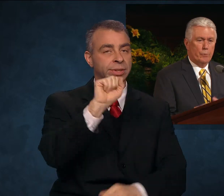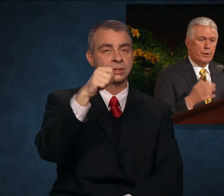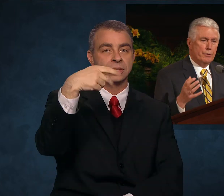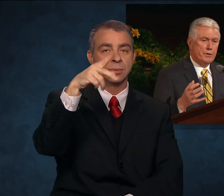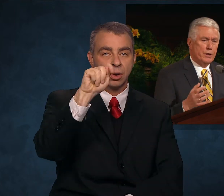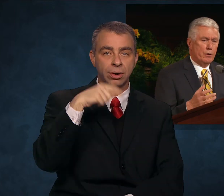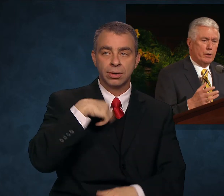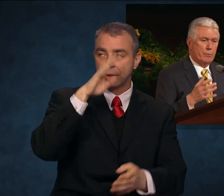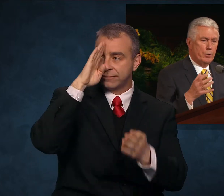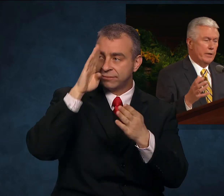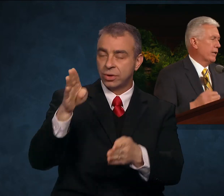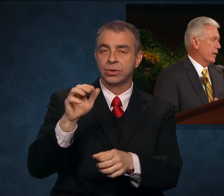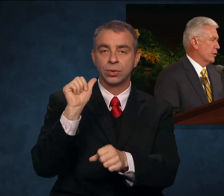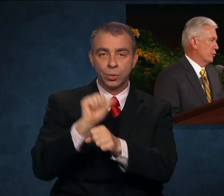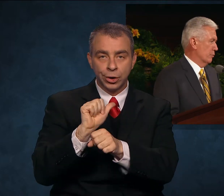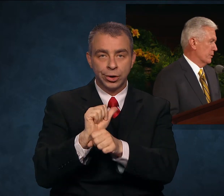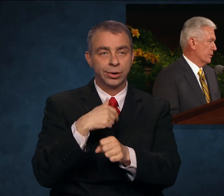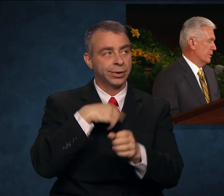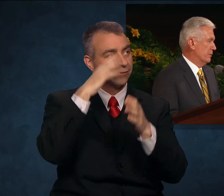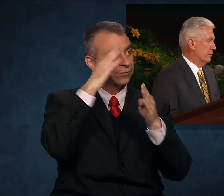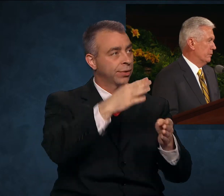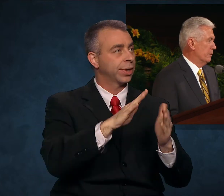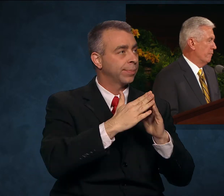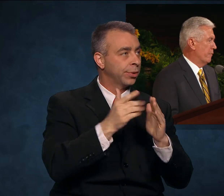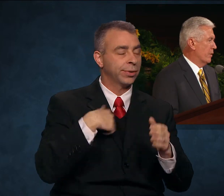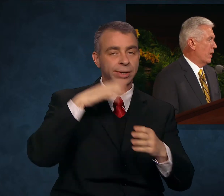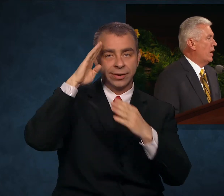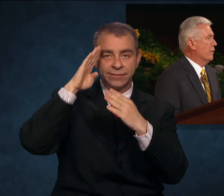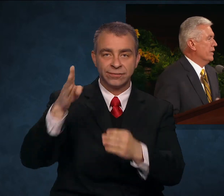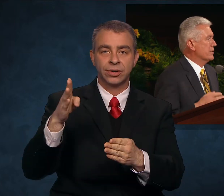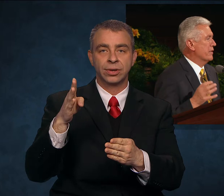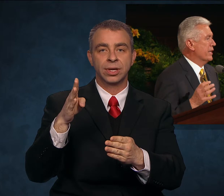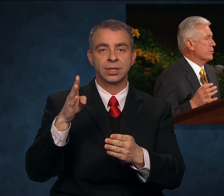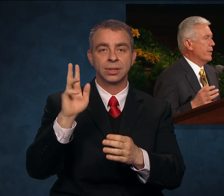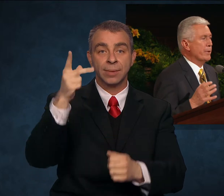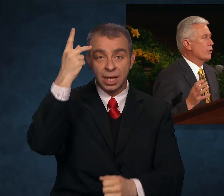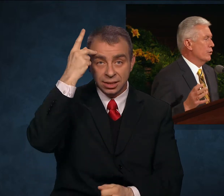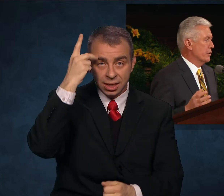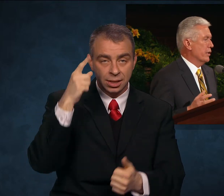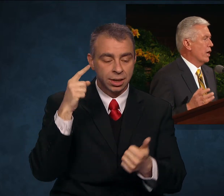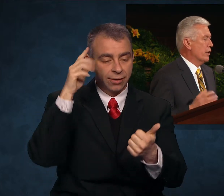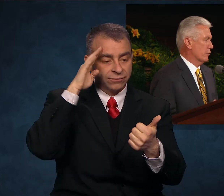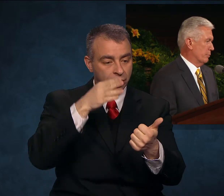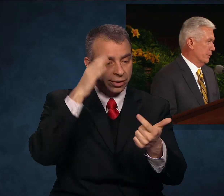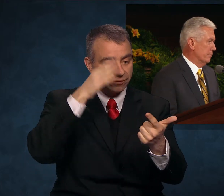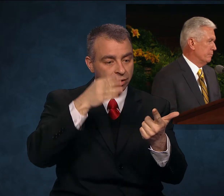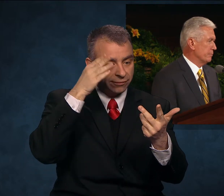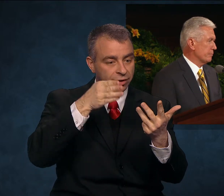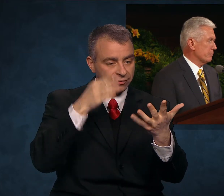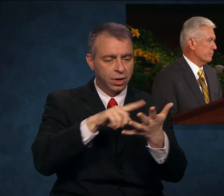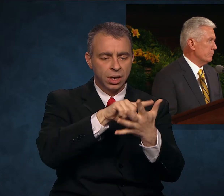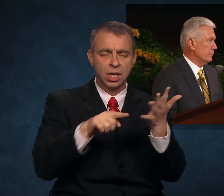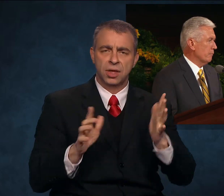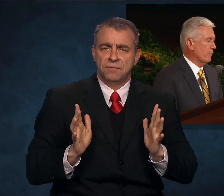community or political issues. All these things may be good and honorable,